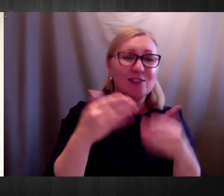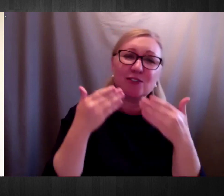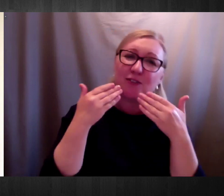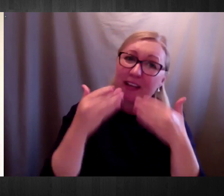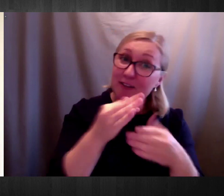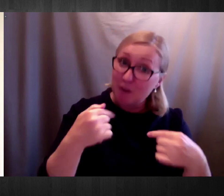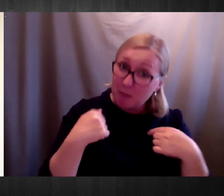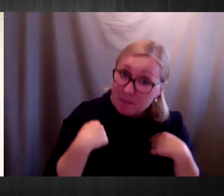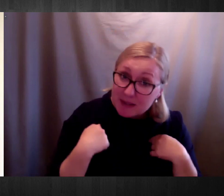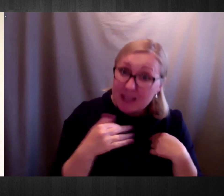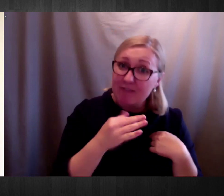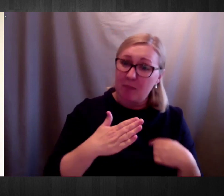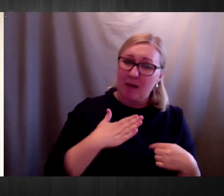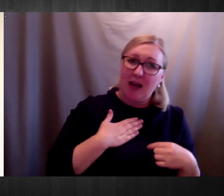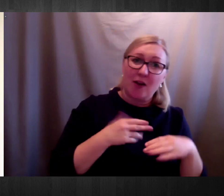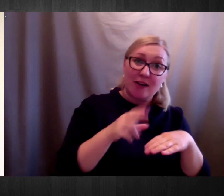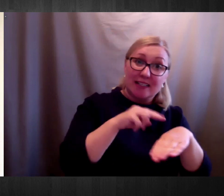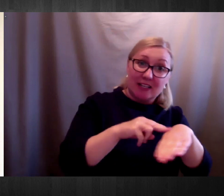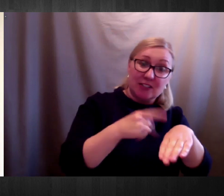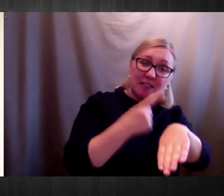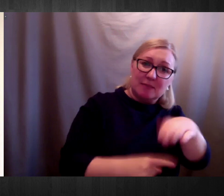and Society at Large. Thanks very much. much.